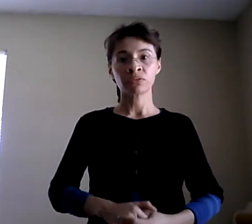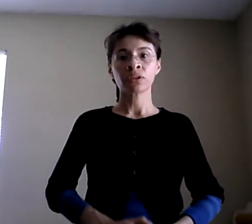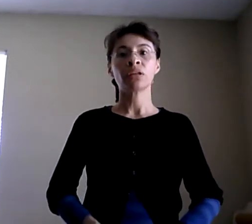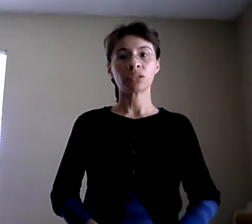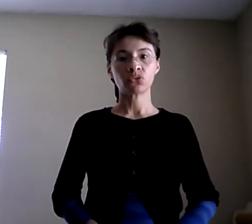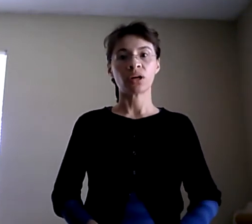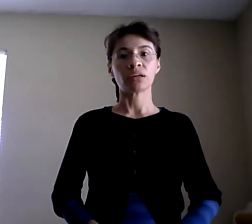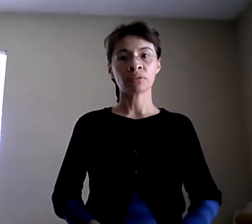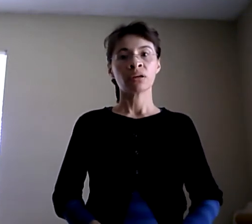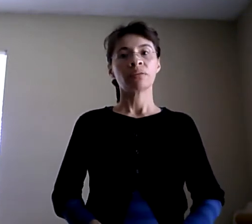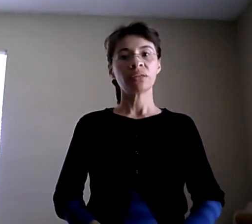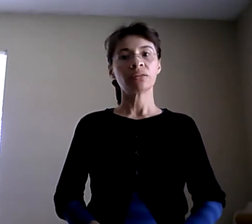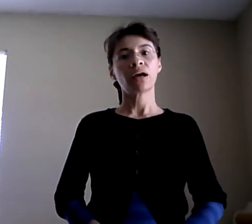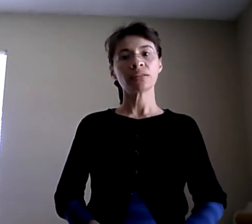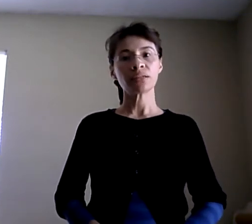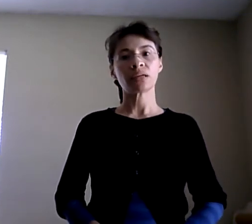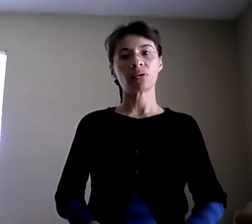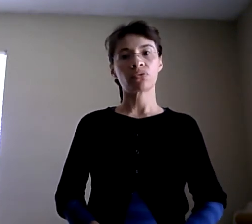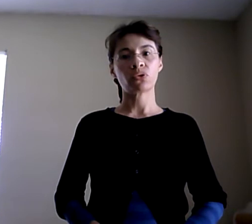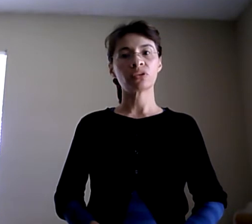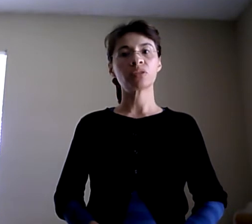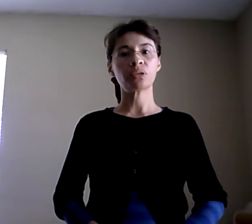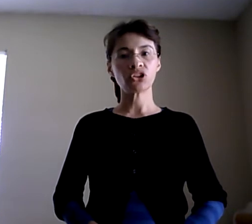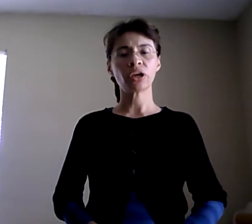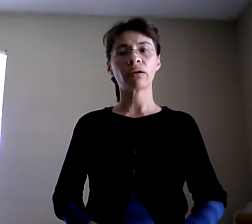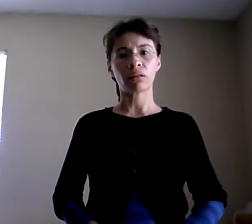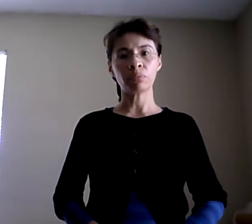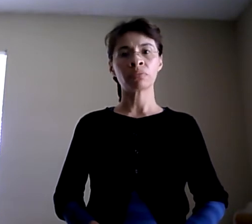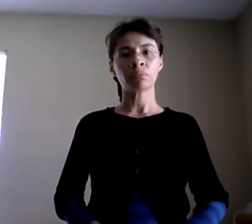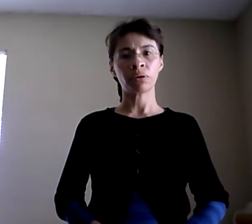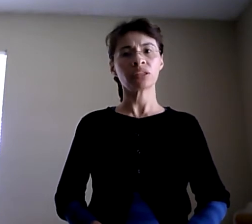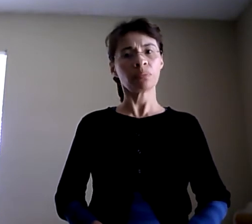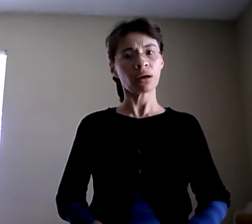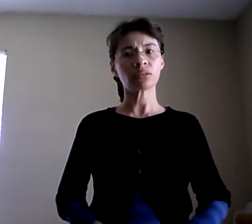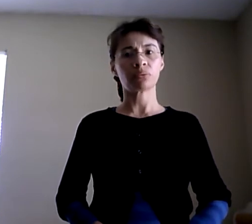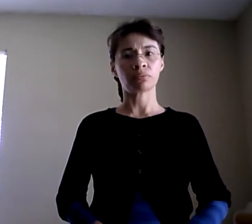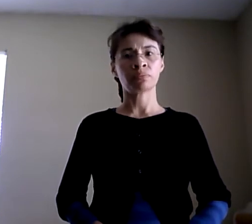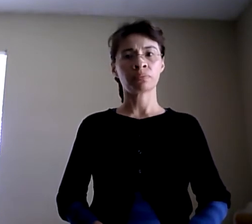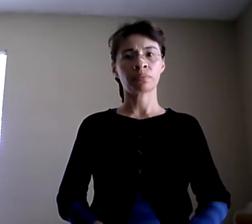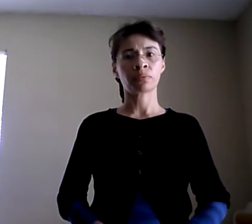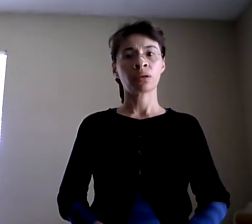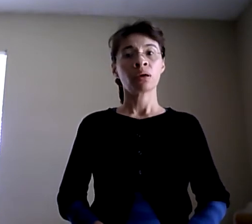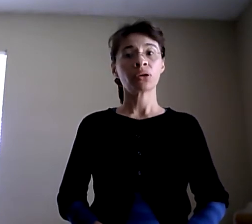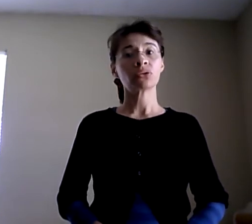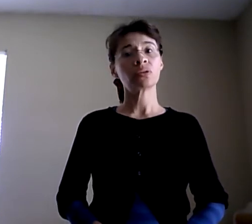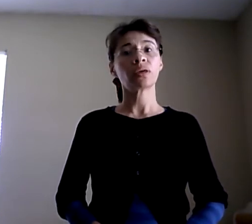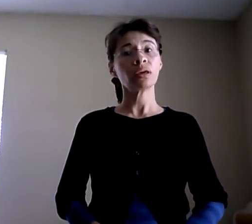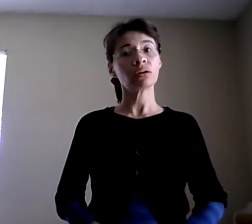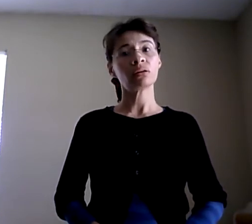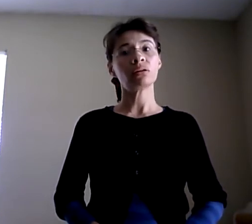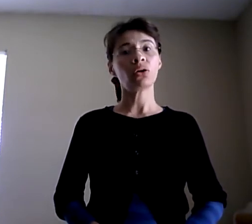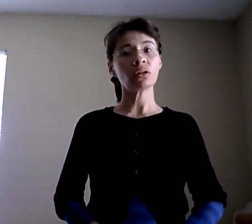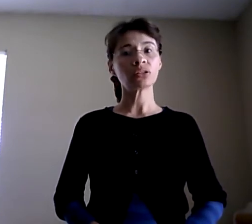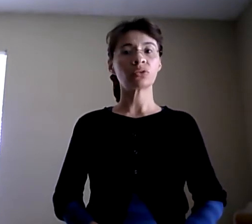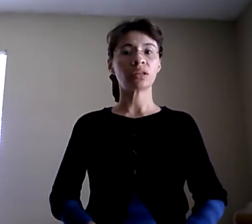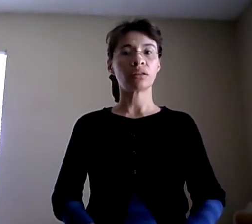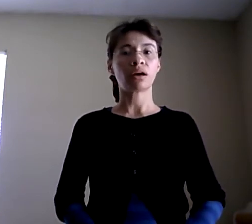That's right. As I said before, the speech helps, but it's possible. Because the ear also needs